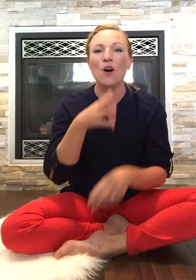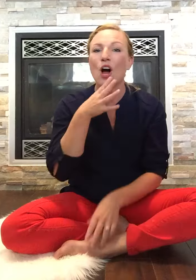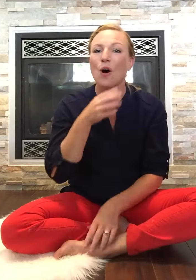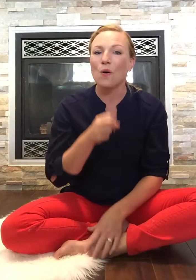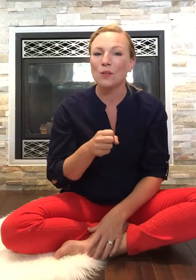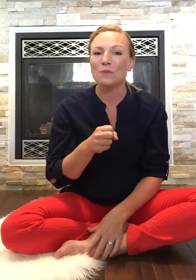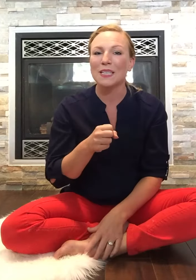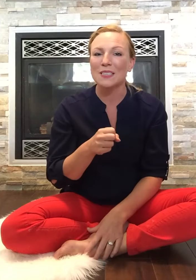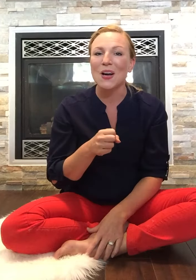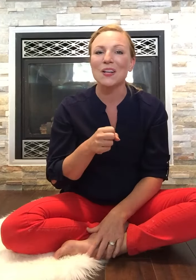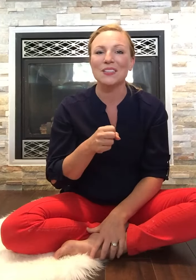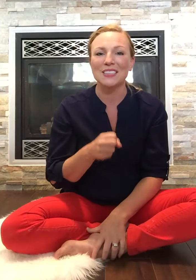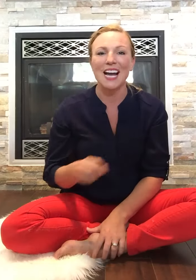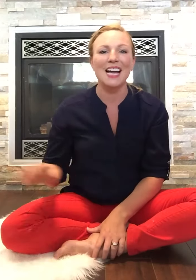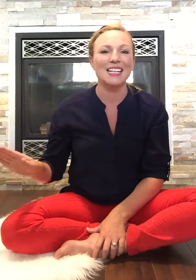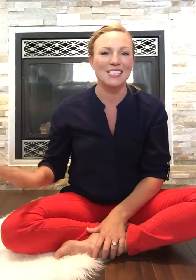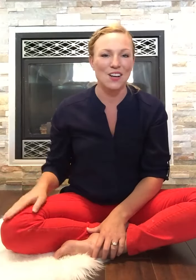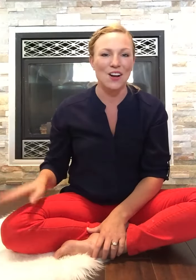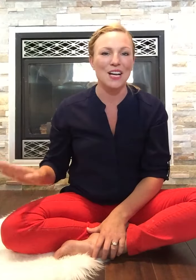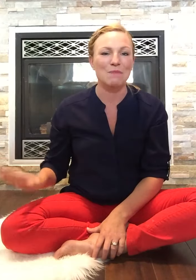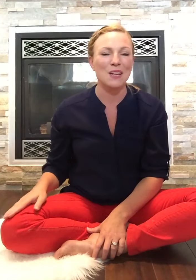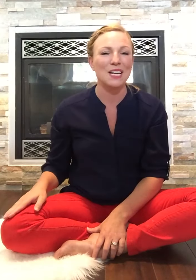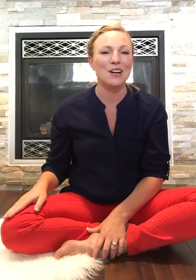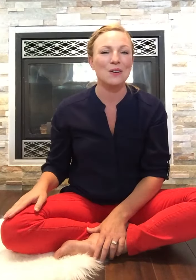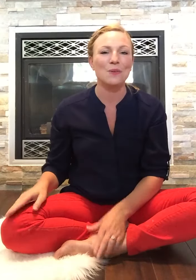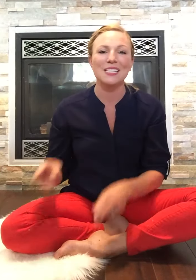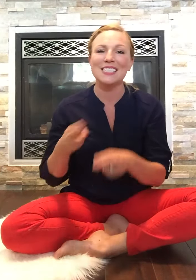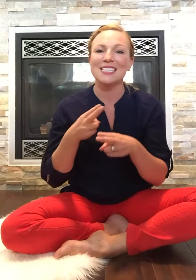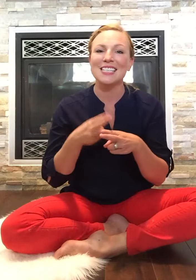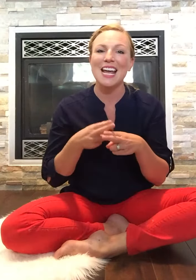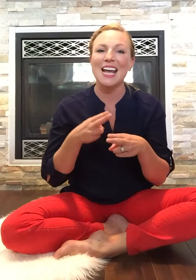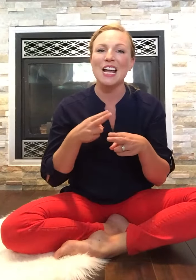Old MacDonald had a dog and bingo was his name.